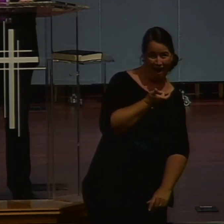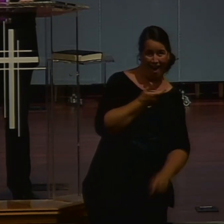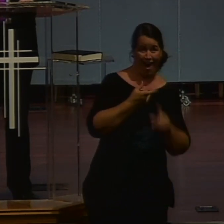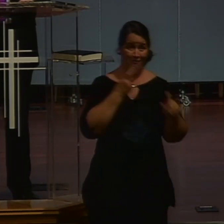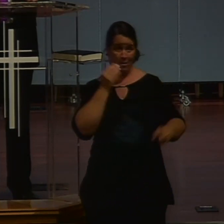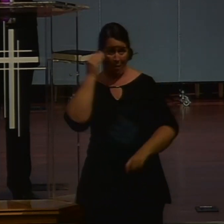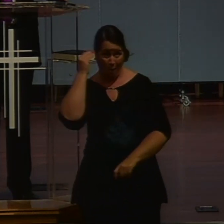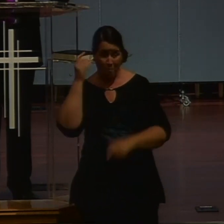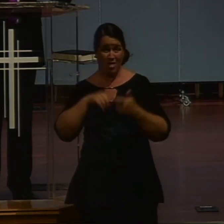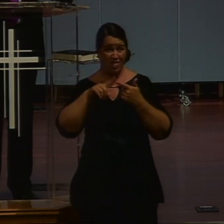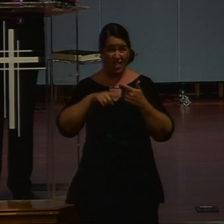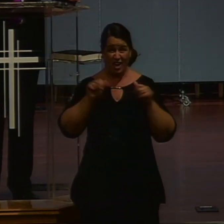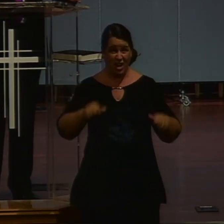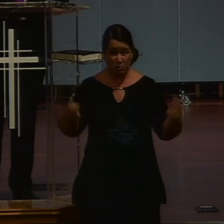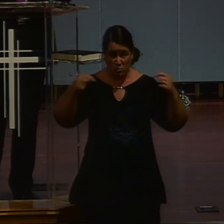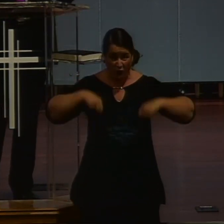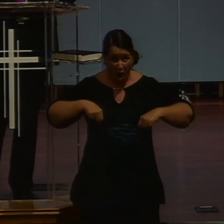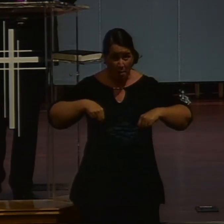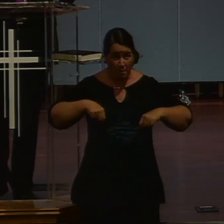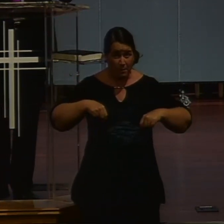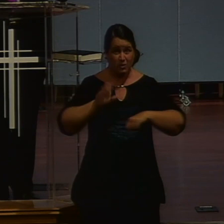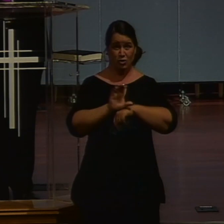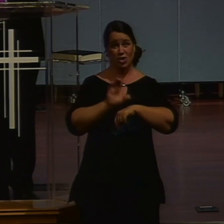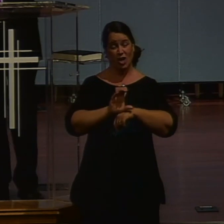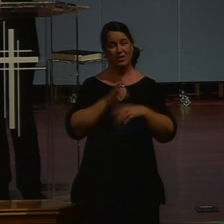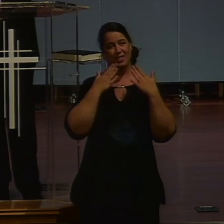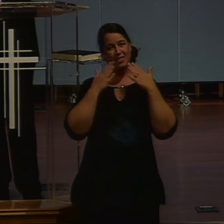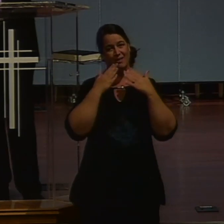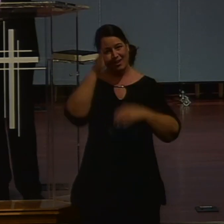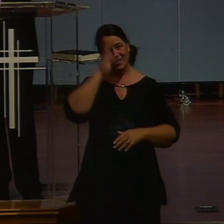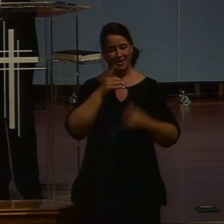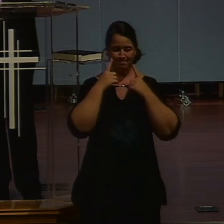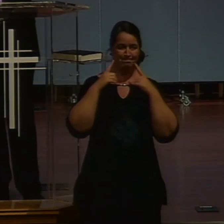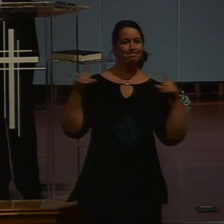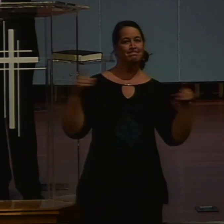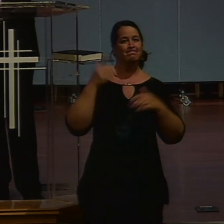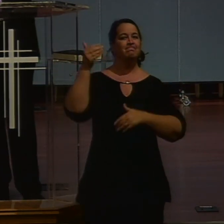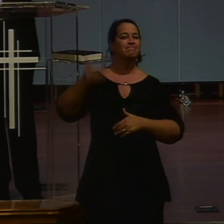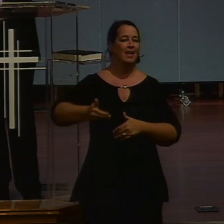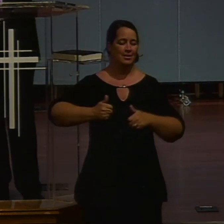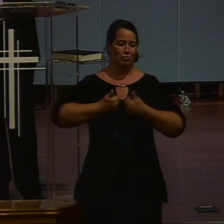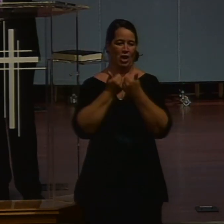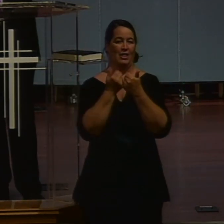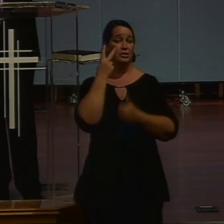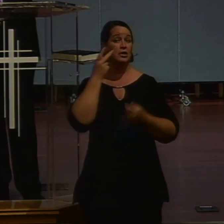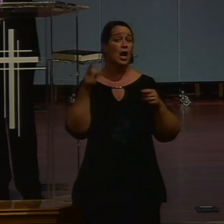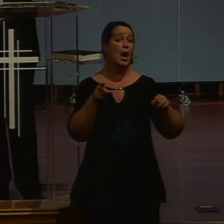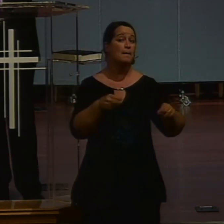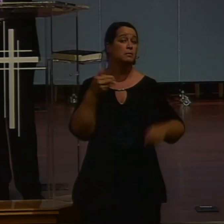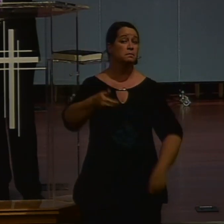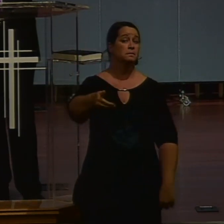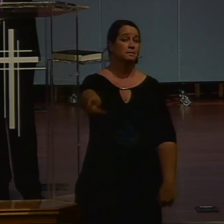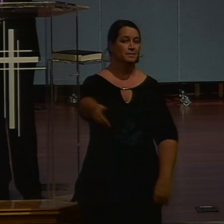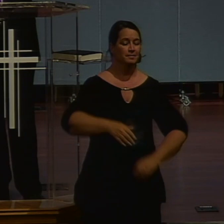conviction. So we're grateful for how God has brought us through. And we're excited about this next challenge. Things differently, but